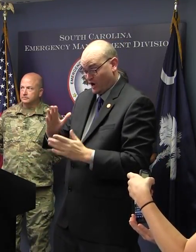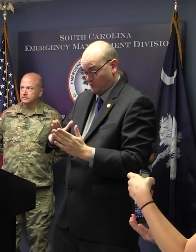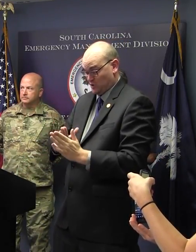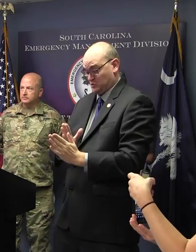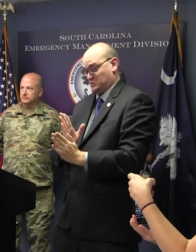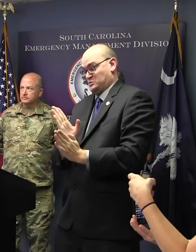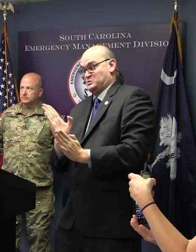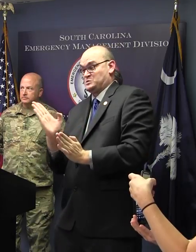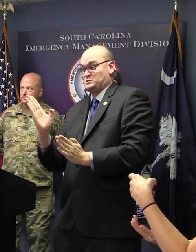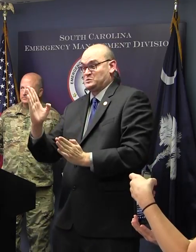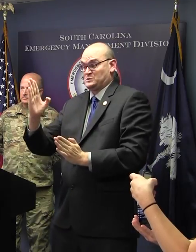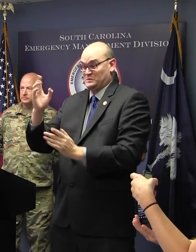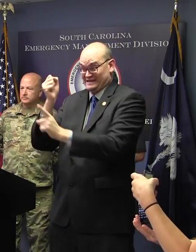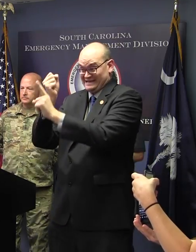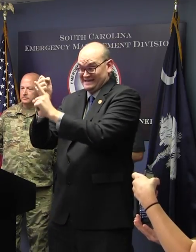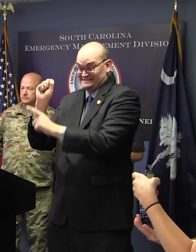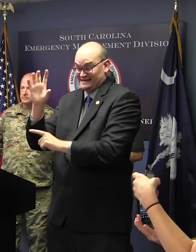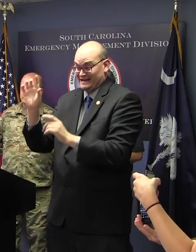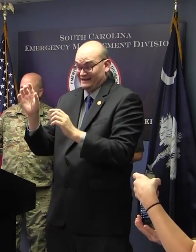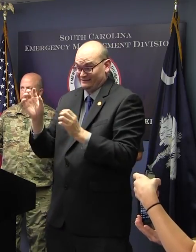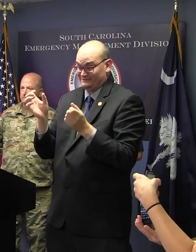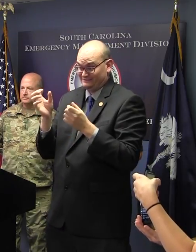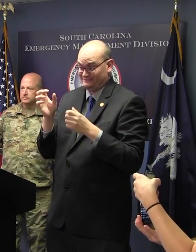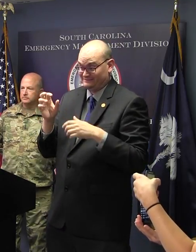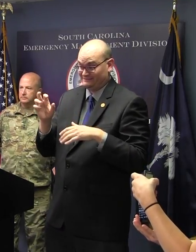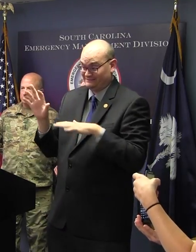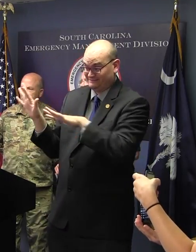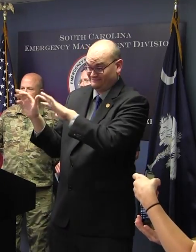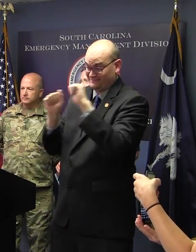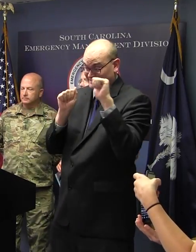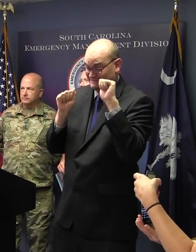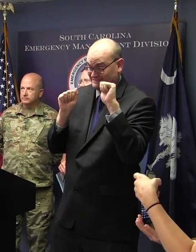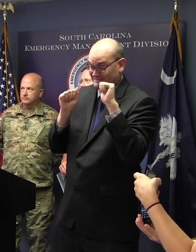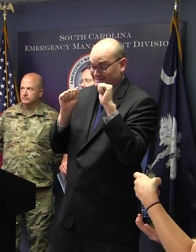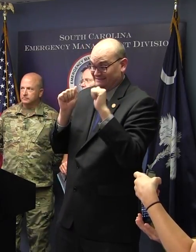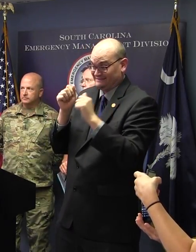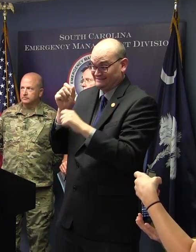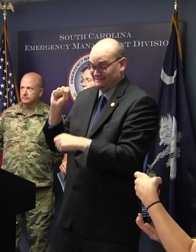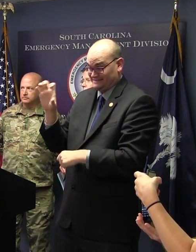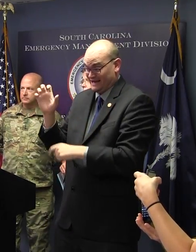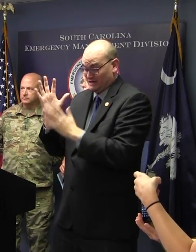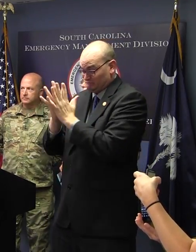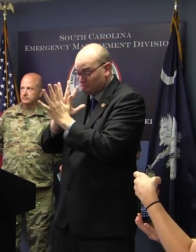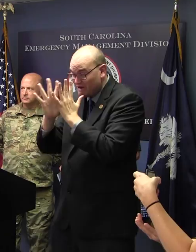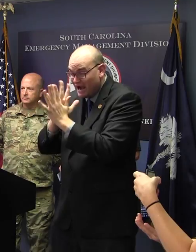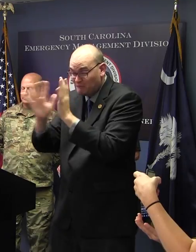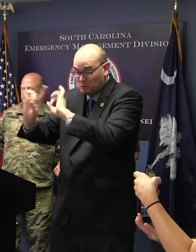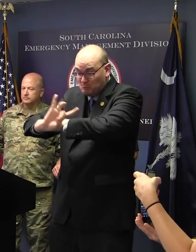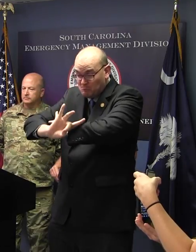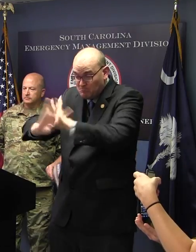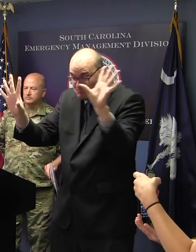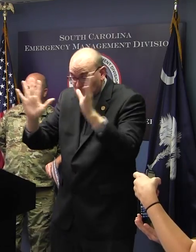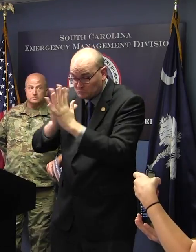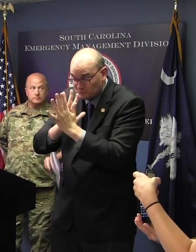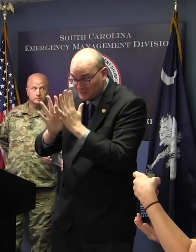going to complicate any evacuations orders we may have here in South Carolina as far as traffic and hotels, that sort of thing?